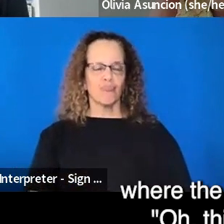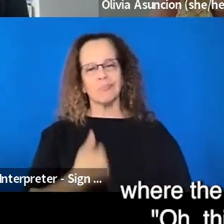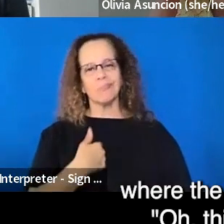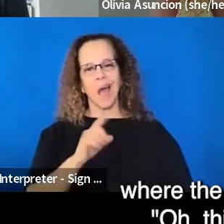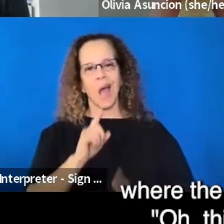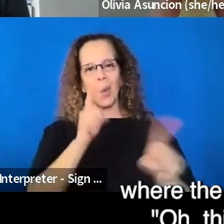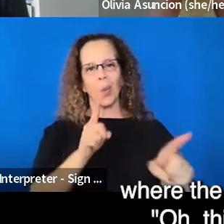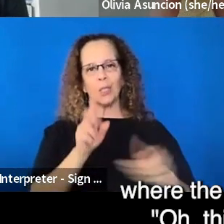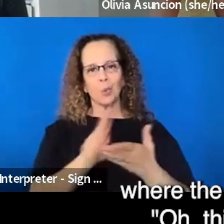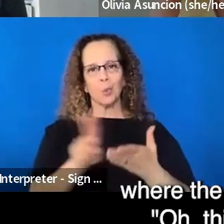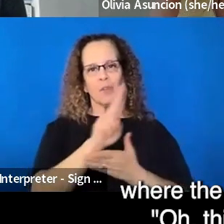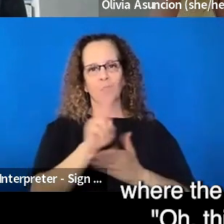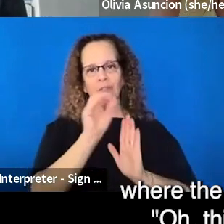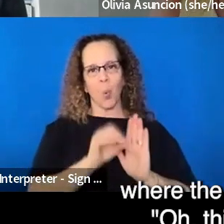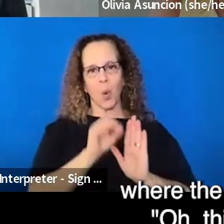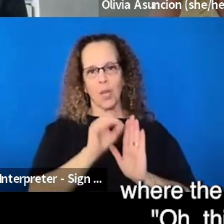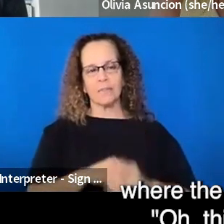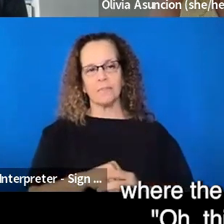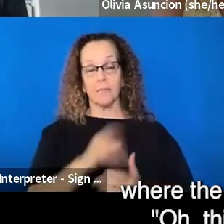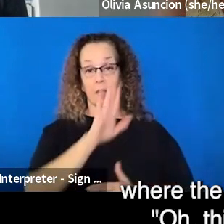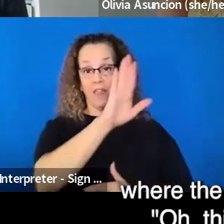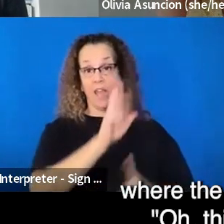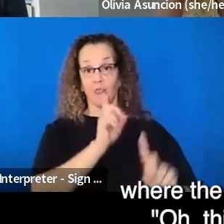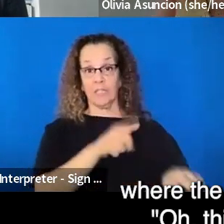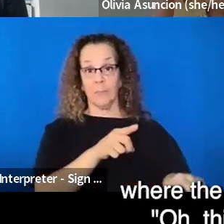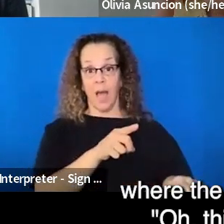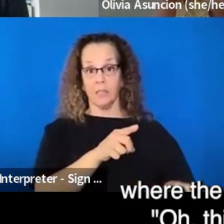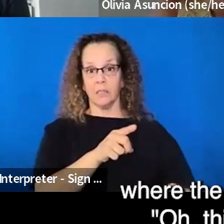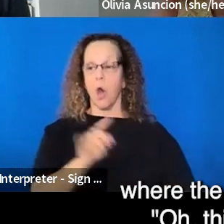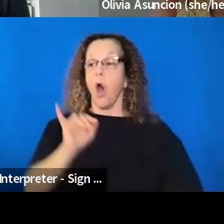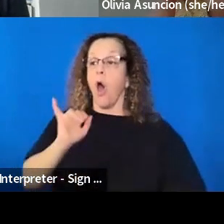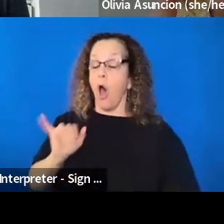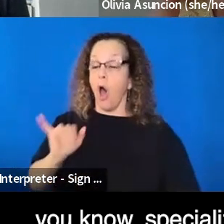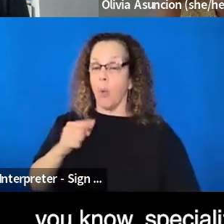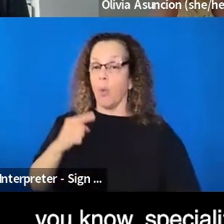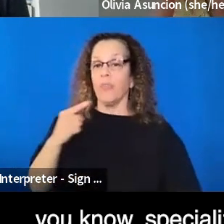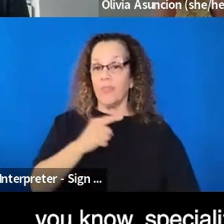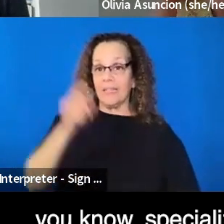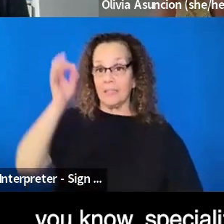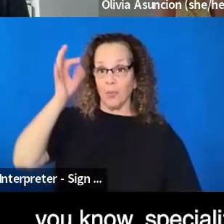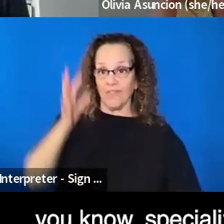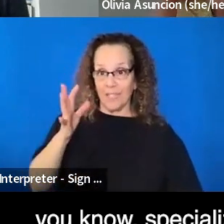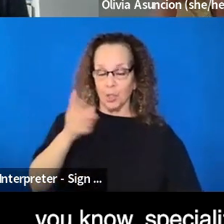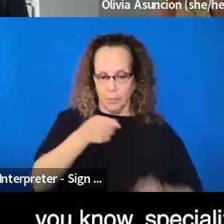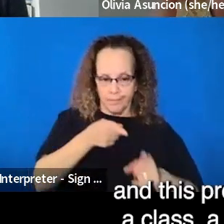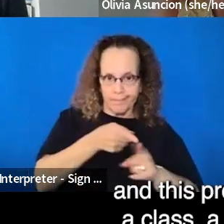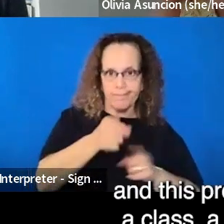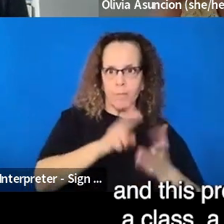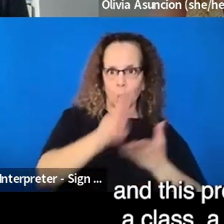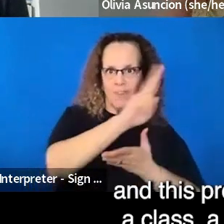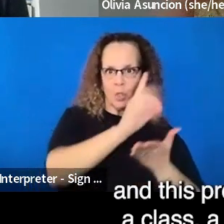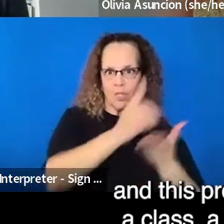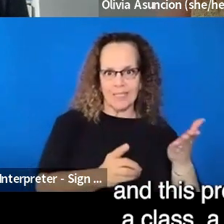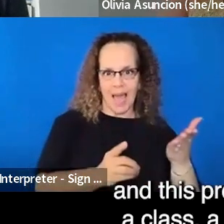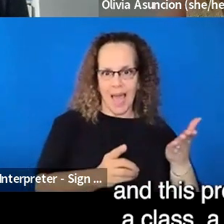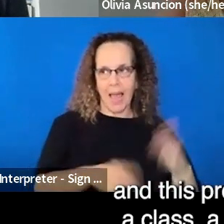Oregon where the response was, Oh, this professor, um, you know, specializes in universal design and